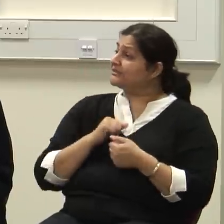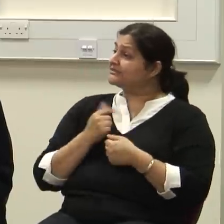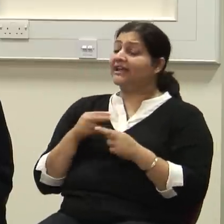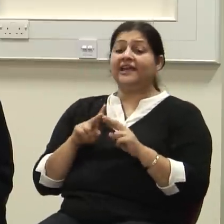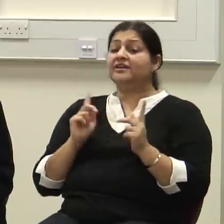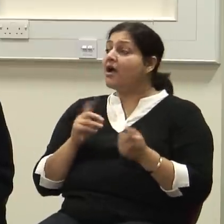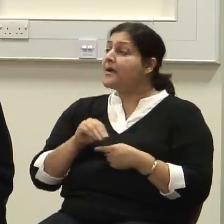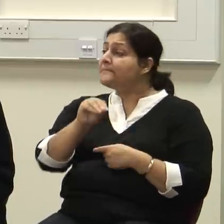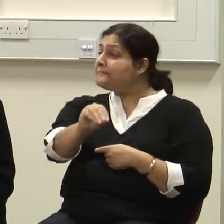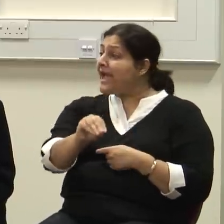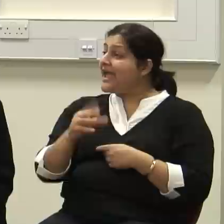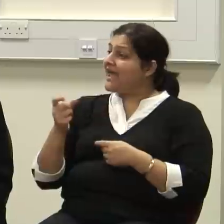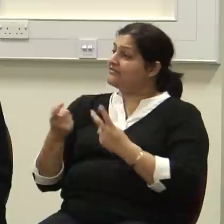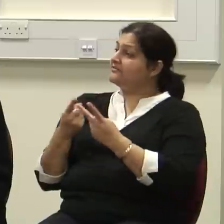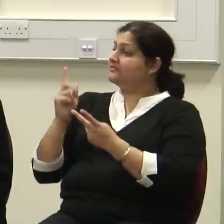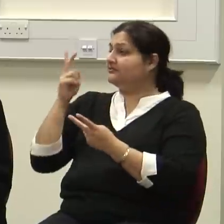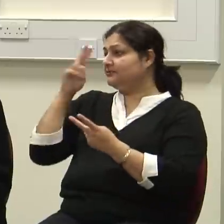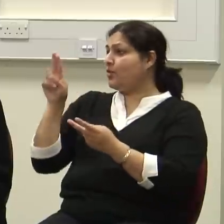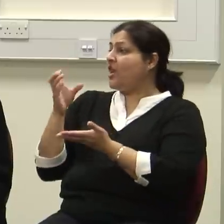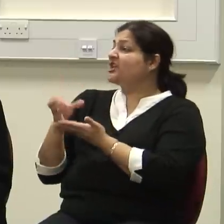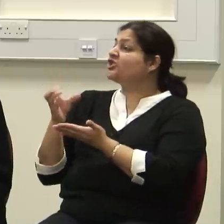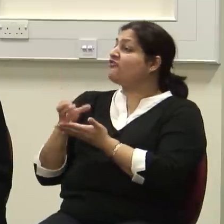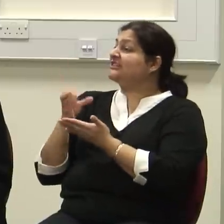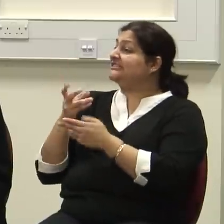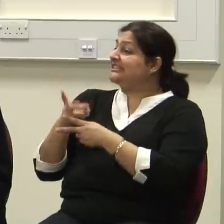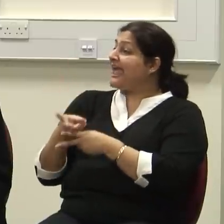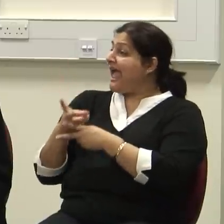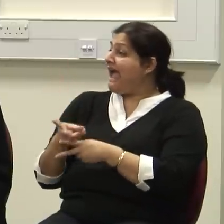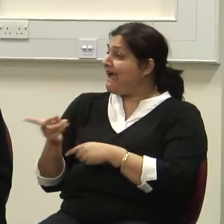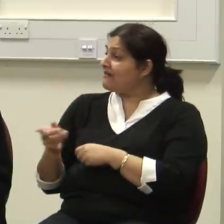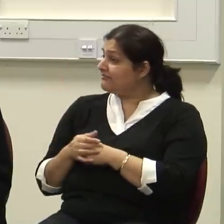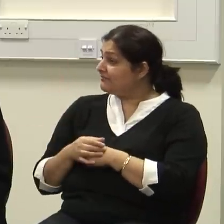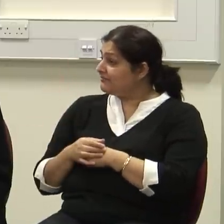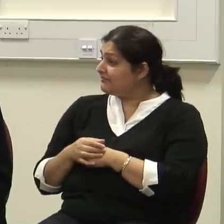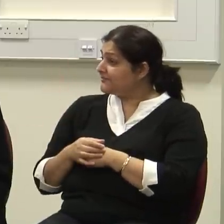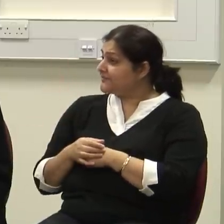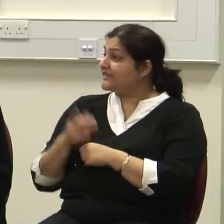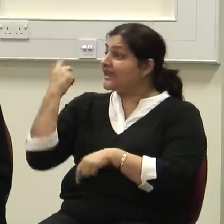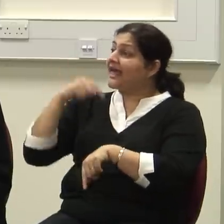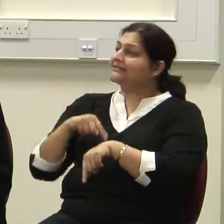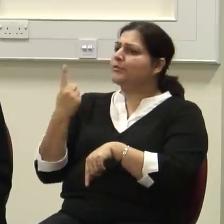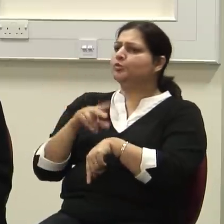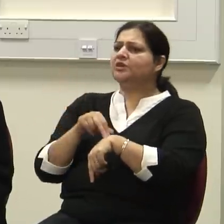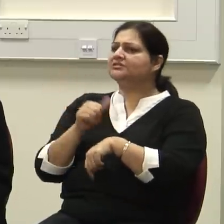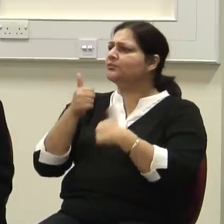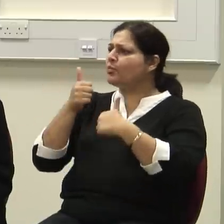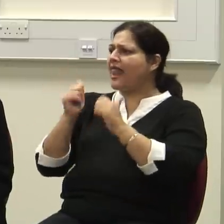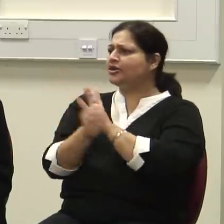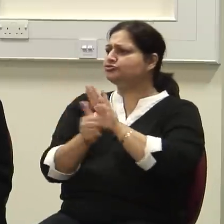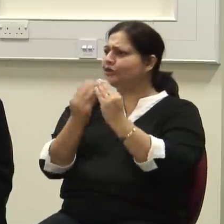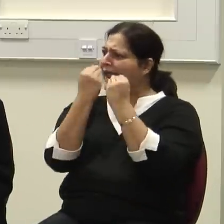Now, if you listened to well-trained doctors at that time, they would say, perhaps